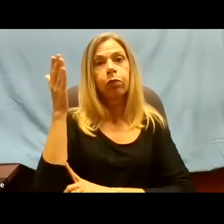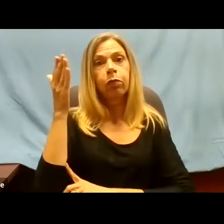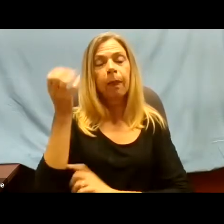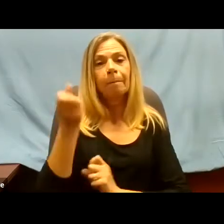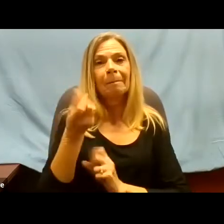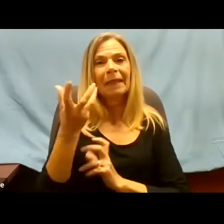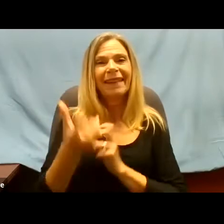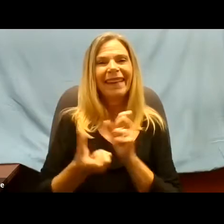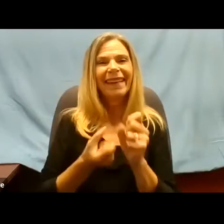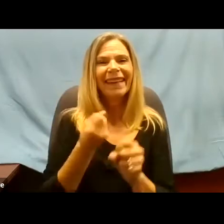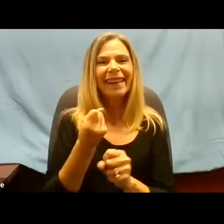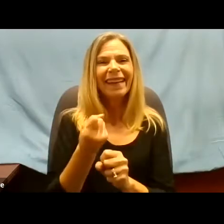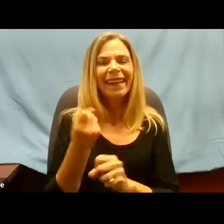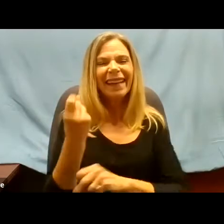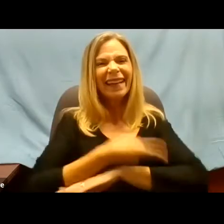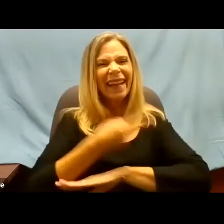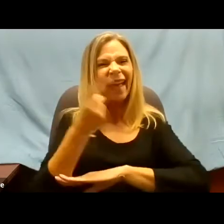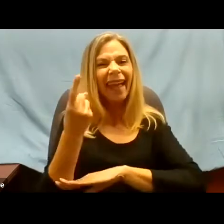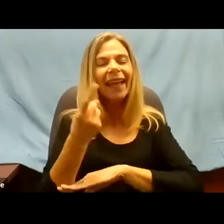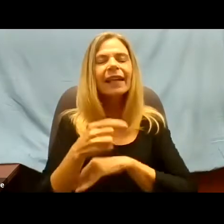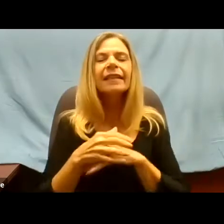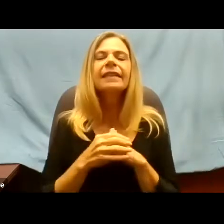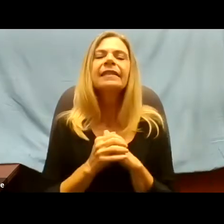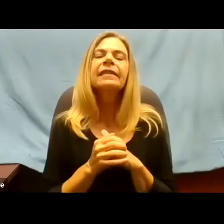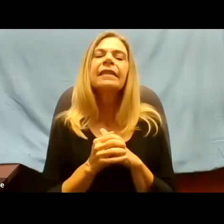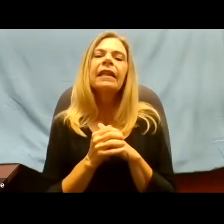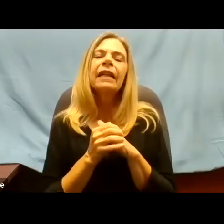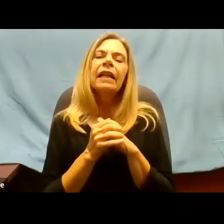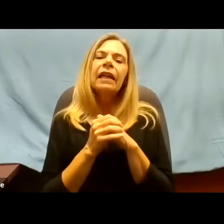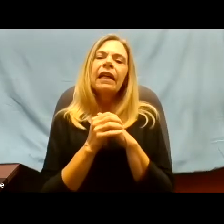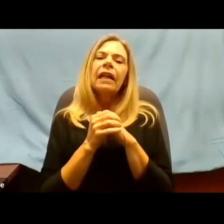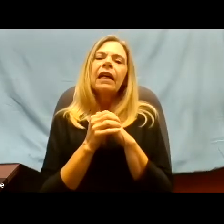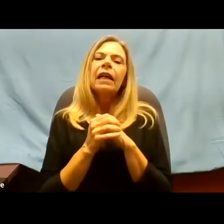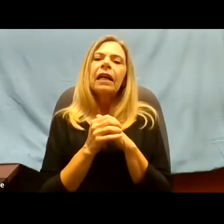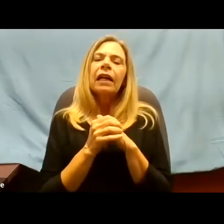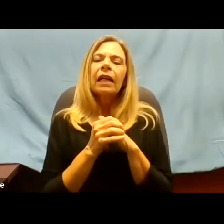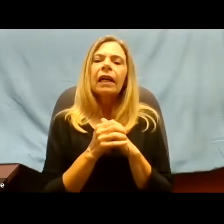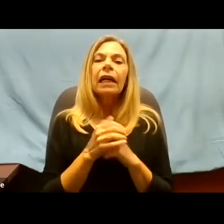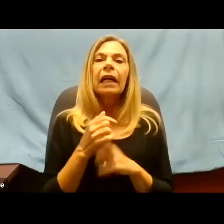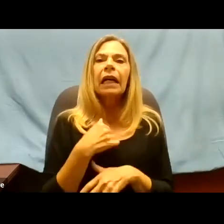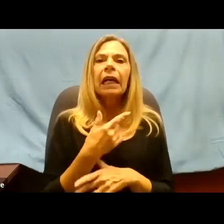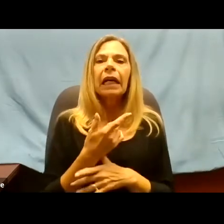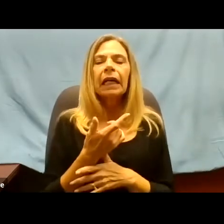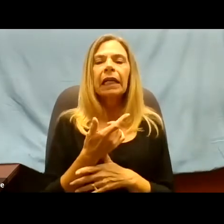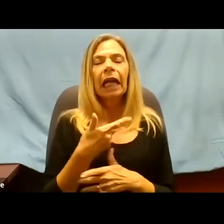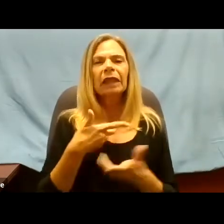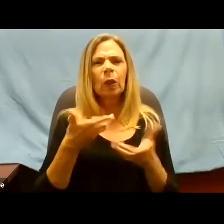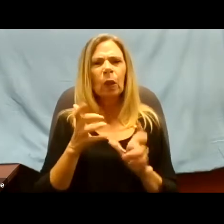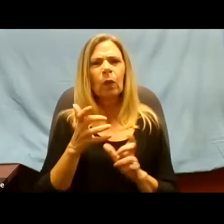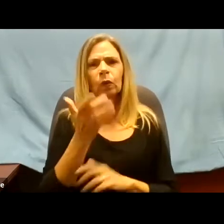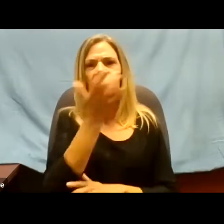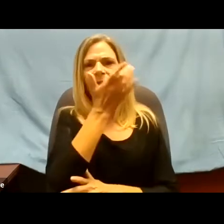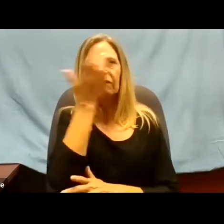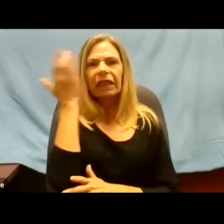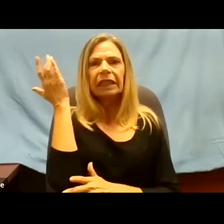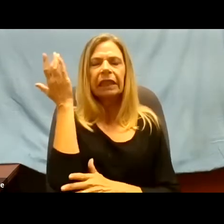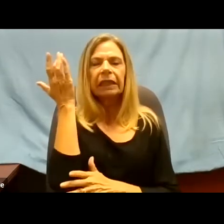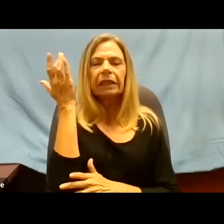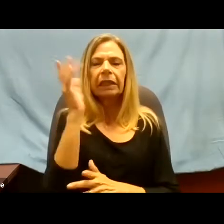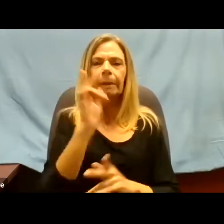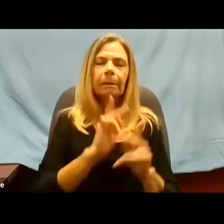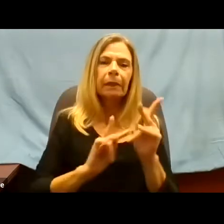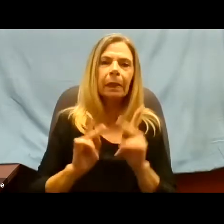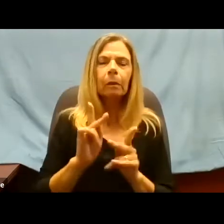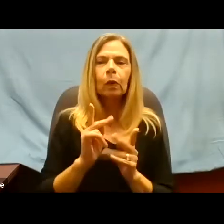But risking leaving people out, which I obviously will, I'd like to just mention some that have touched